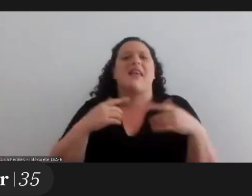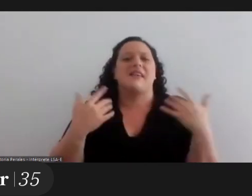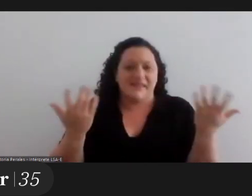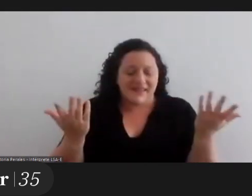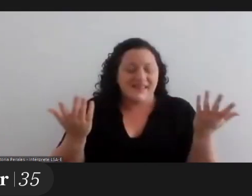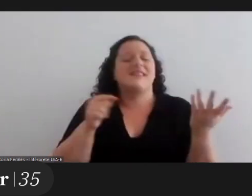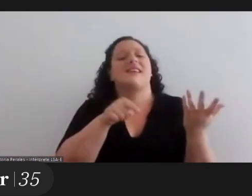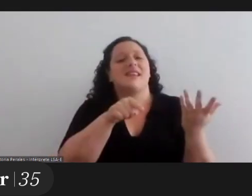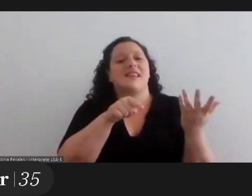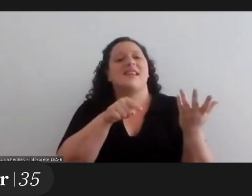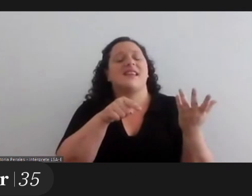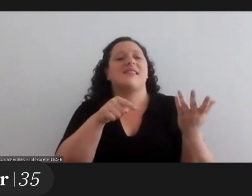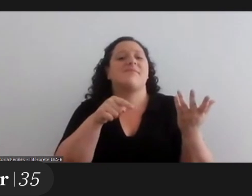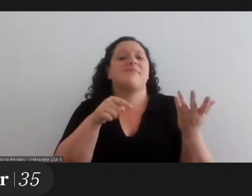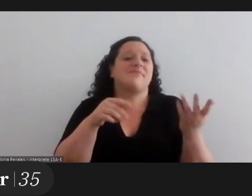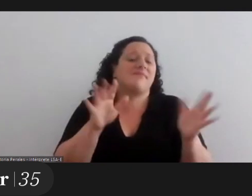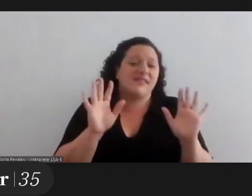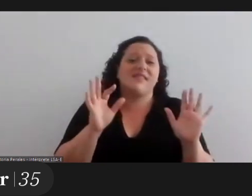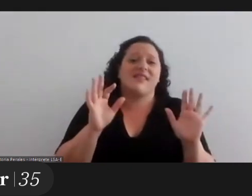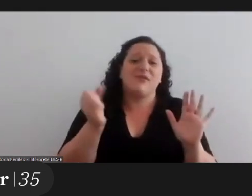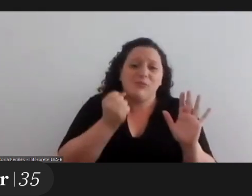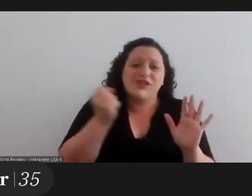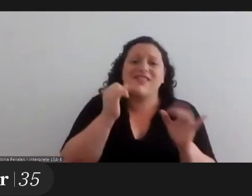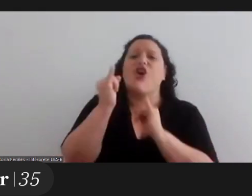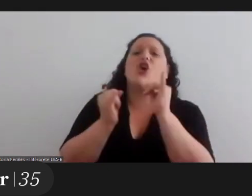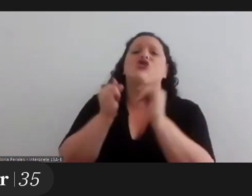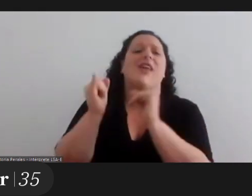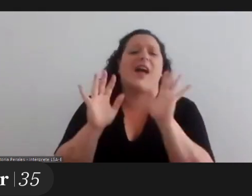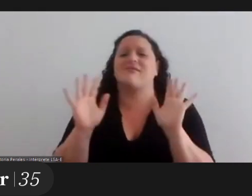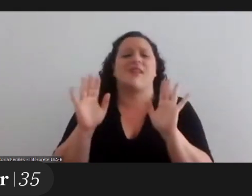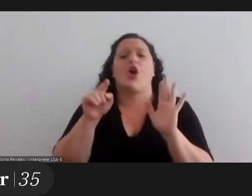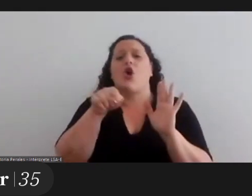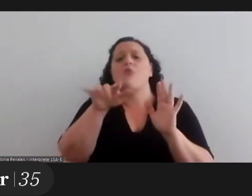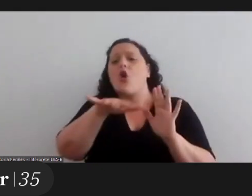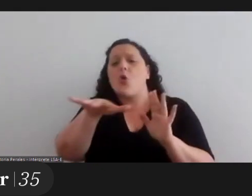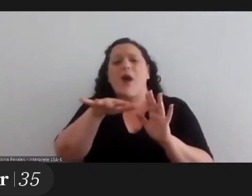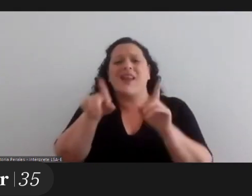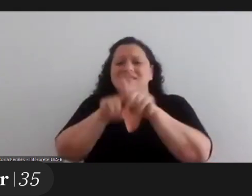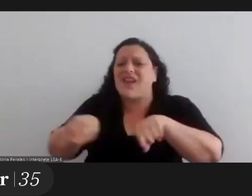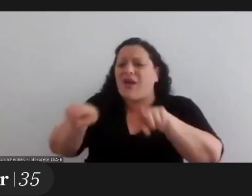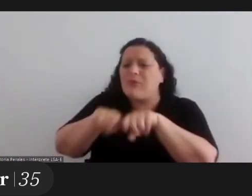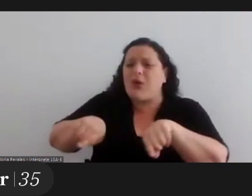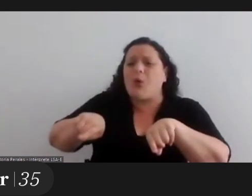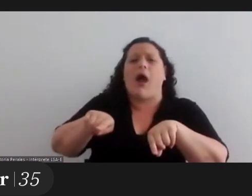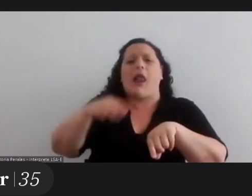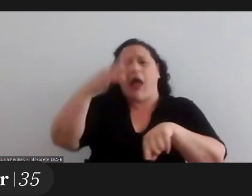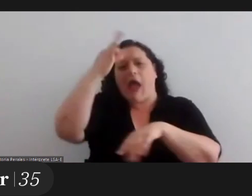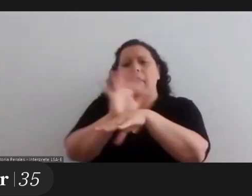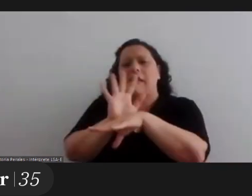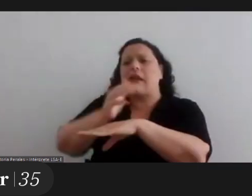colleagues of color and we believe that all these should not be just the housekeeper